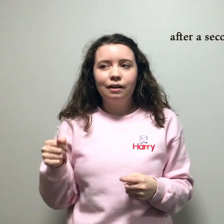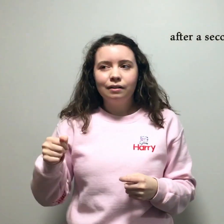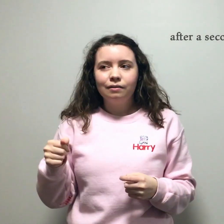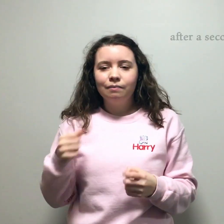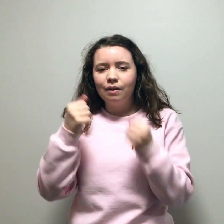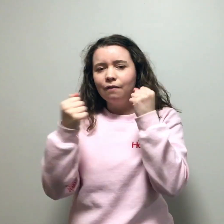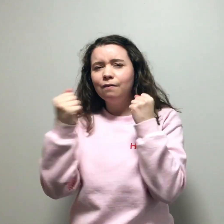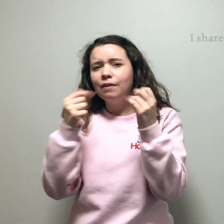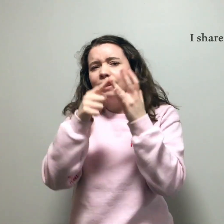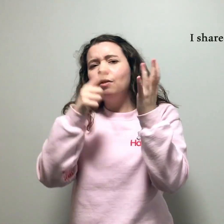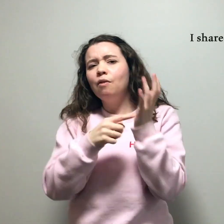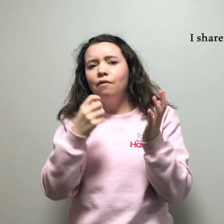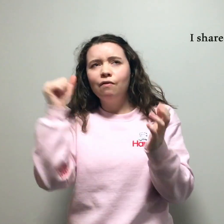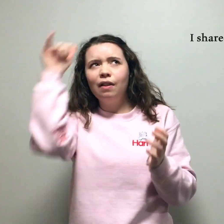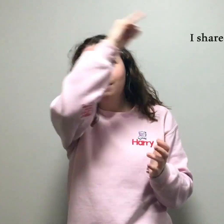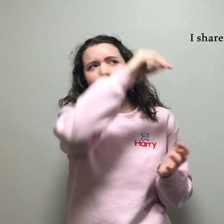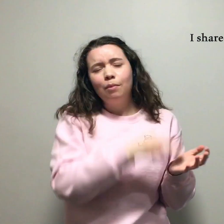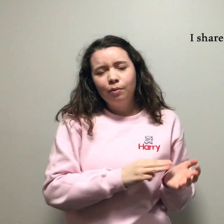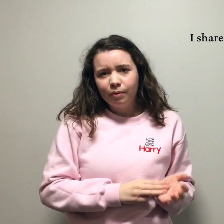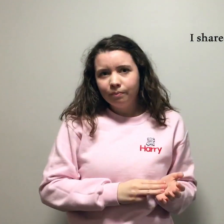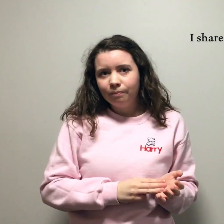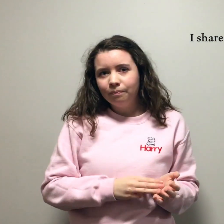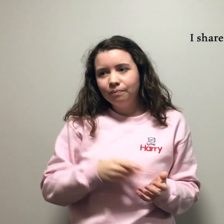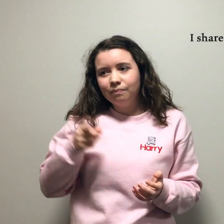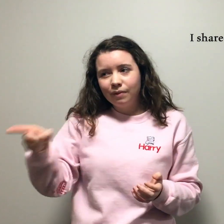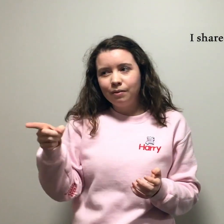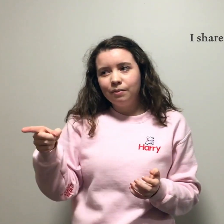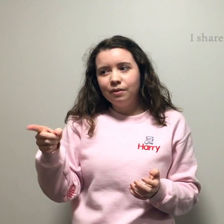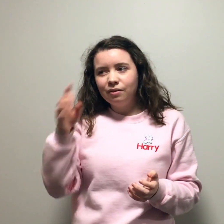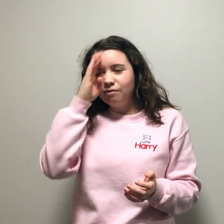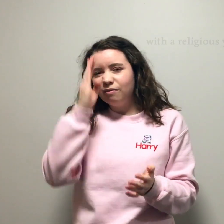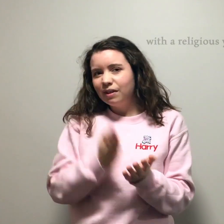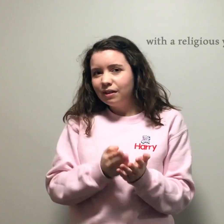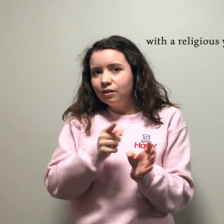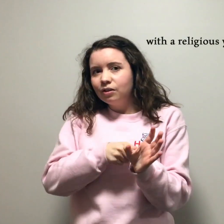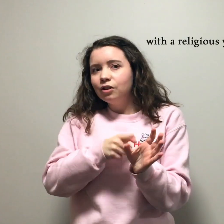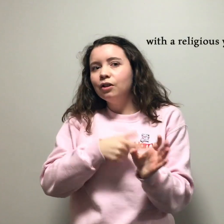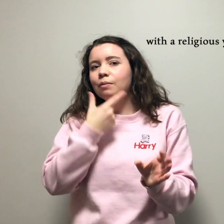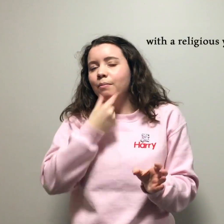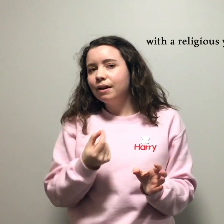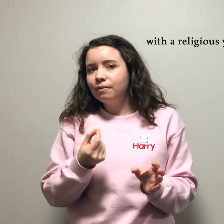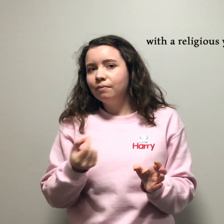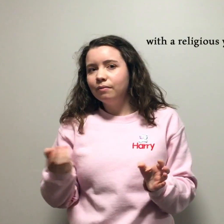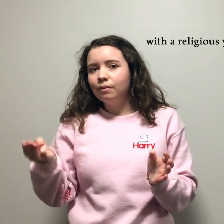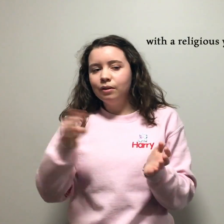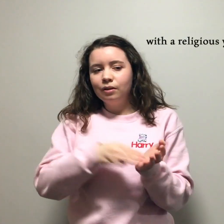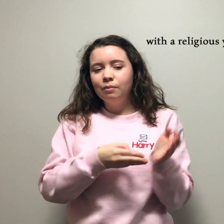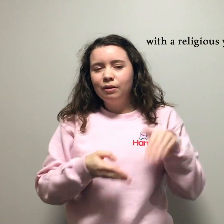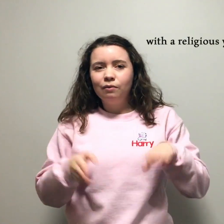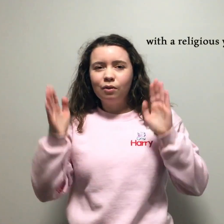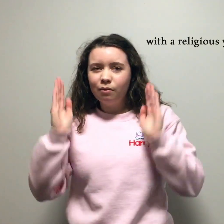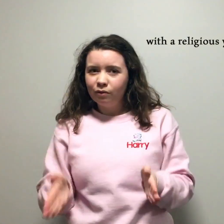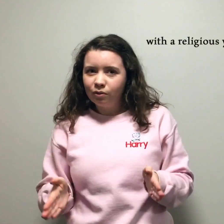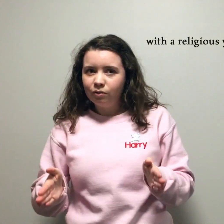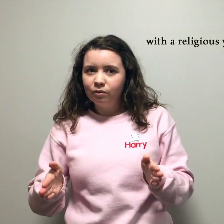I shared a fight-of-flight moment With a religious young man coming from a funeral